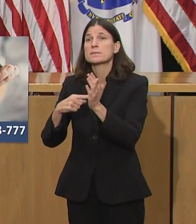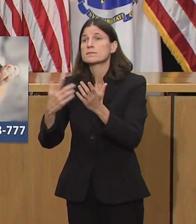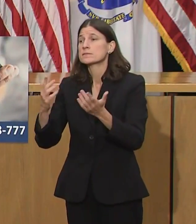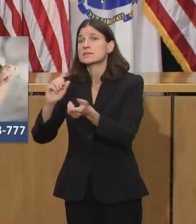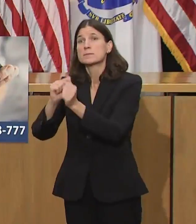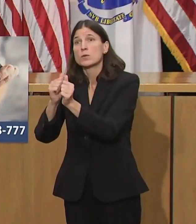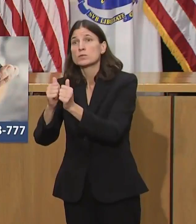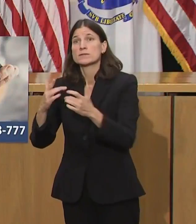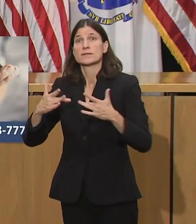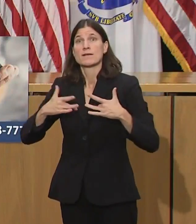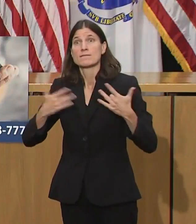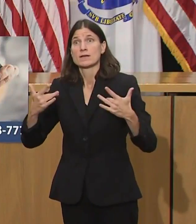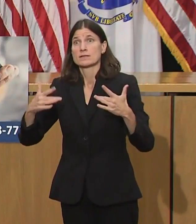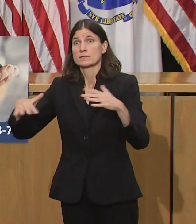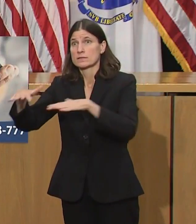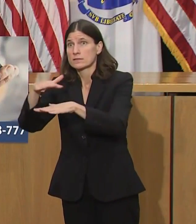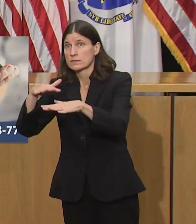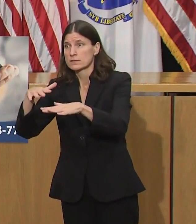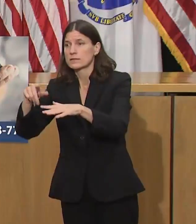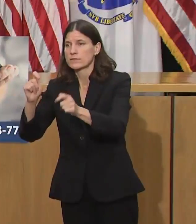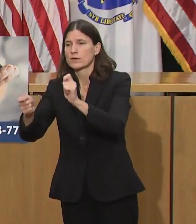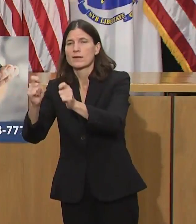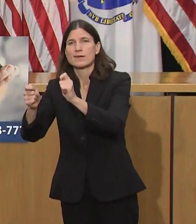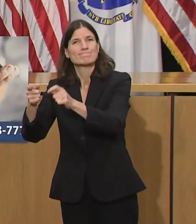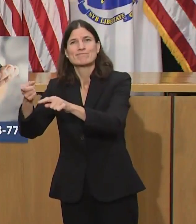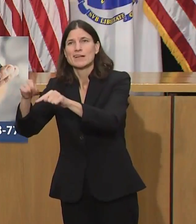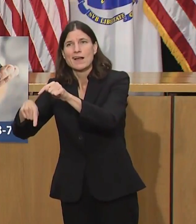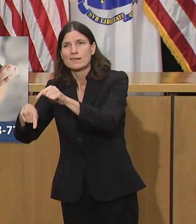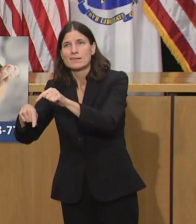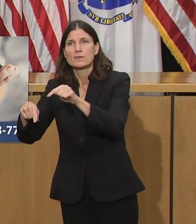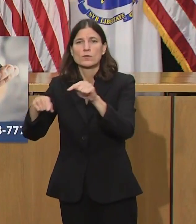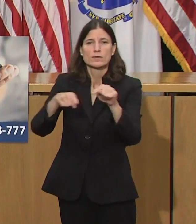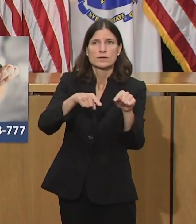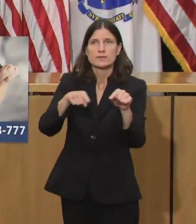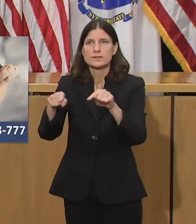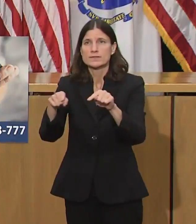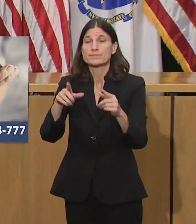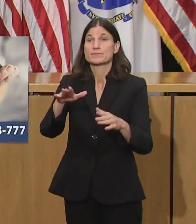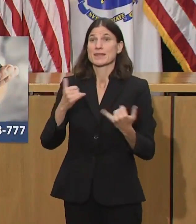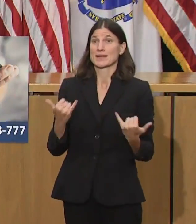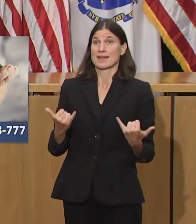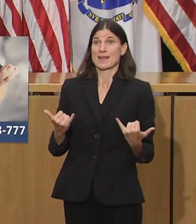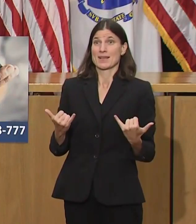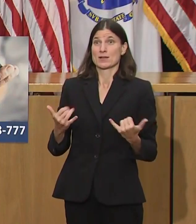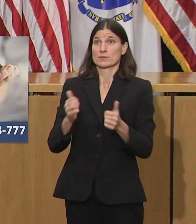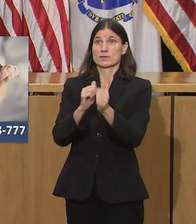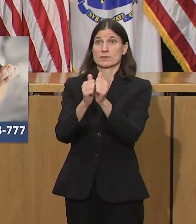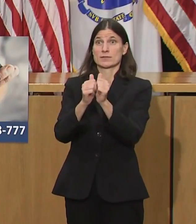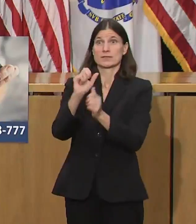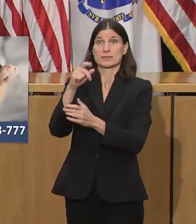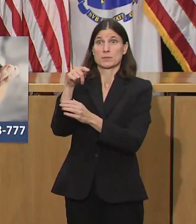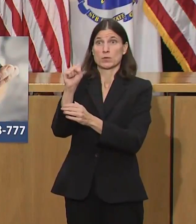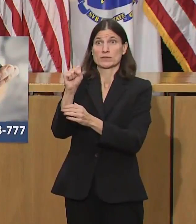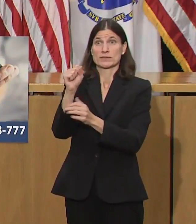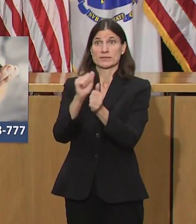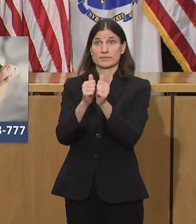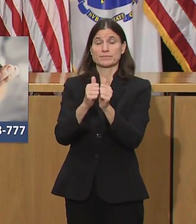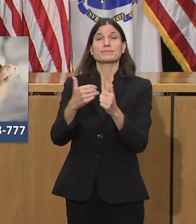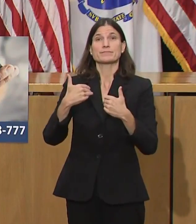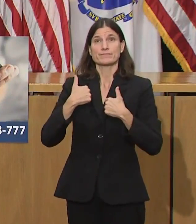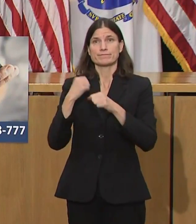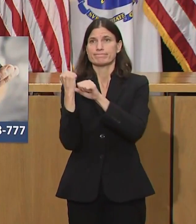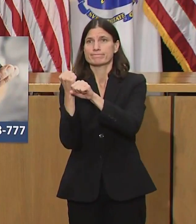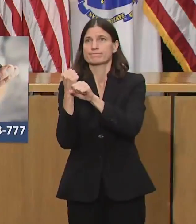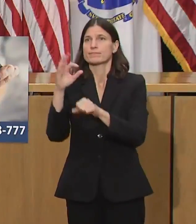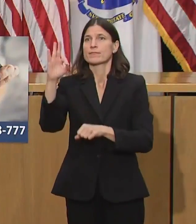both Fenway and the Gillette groups presented